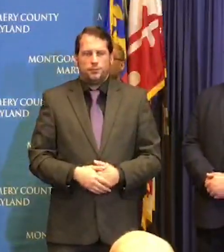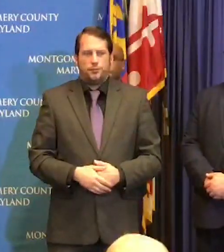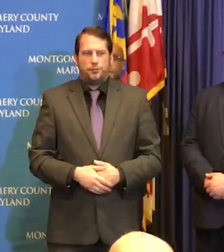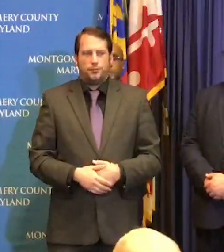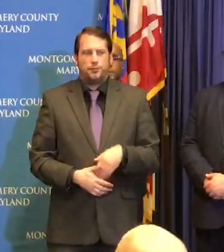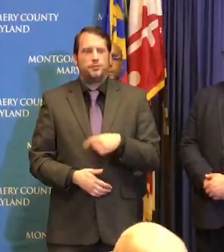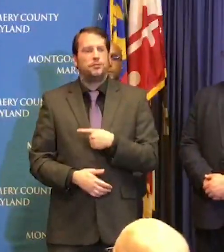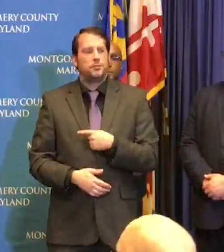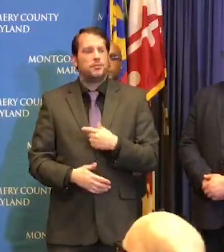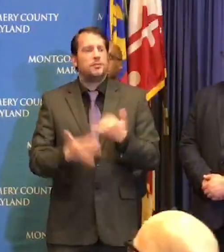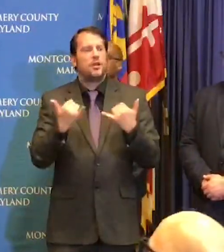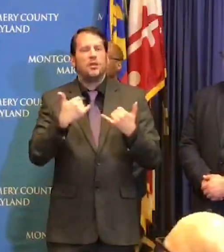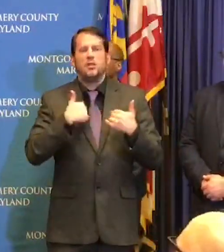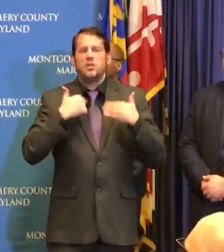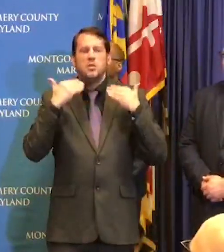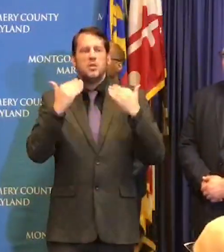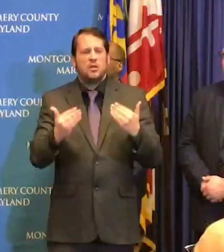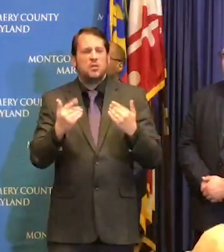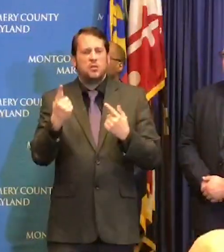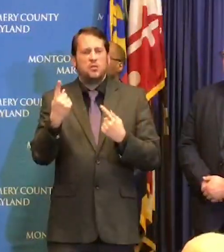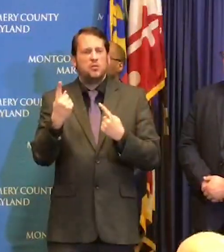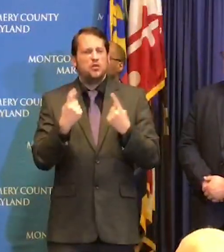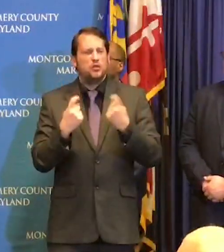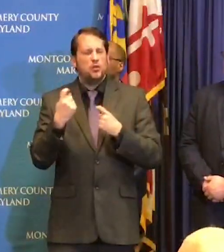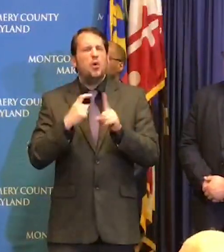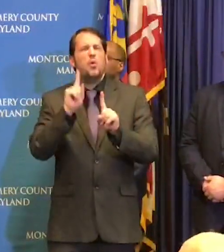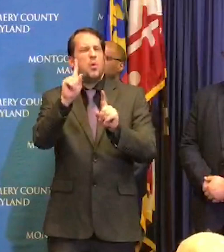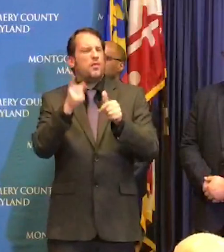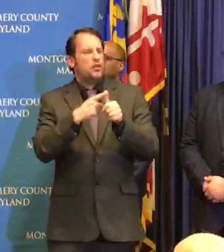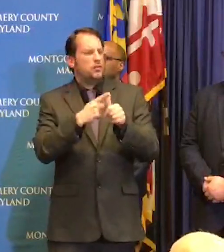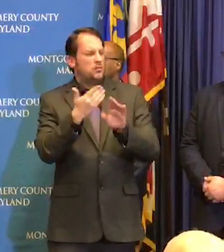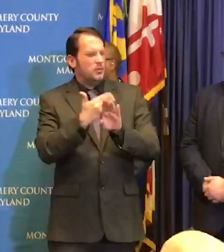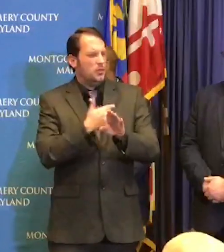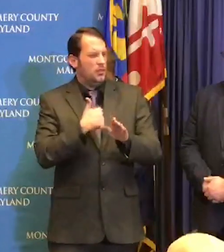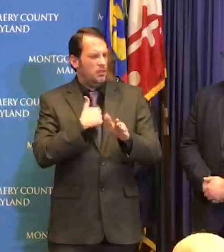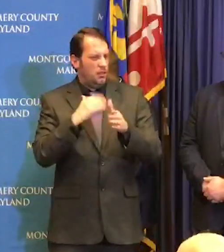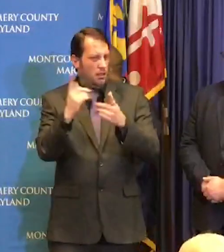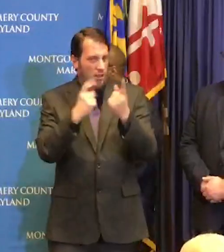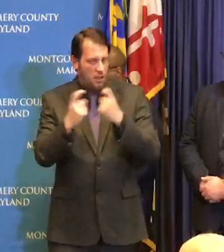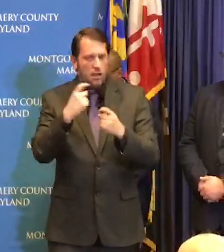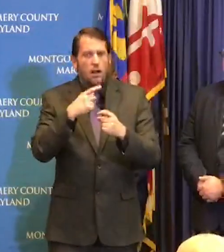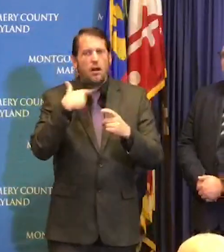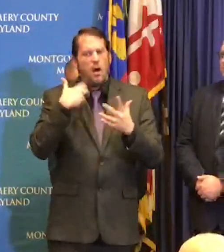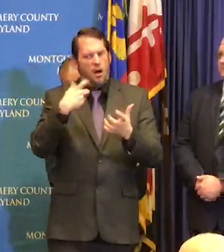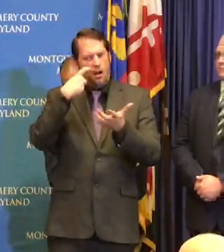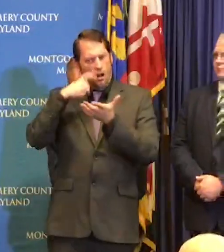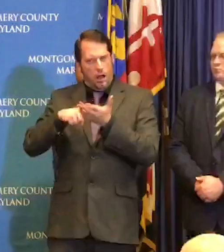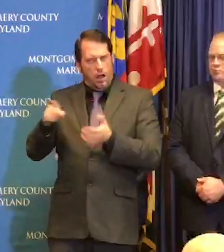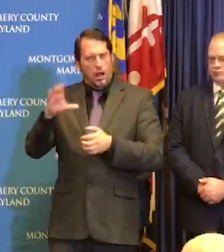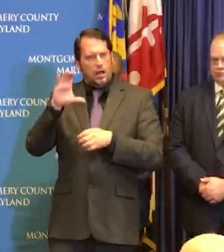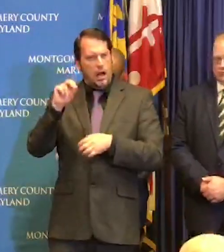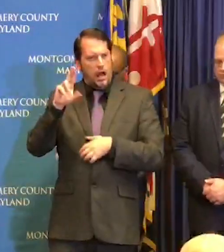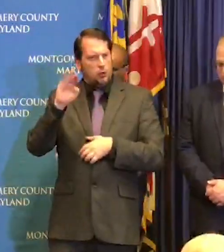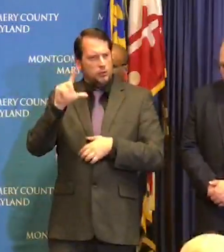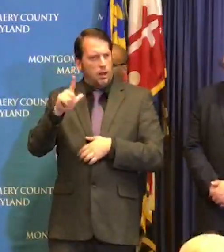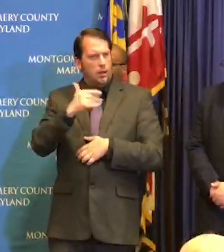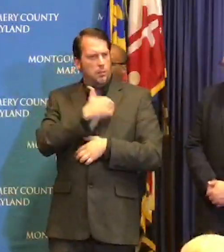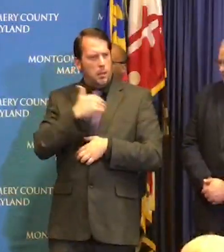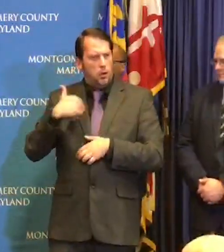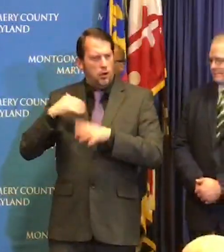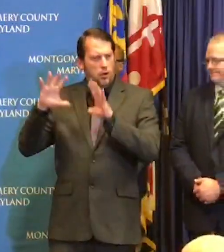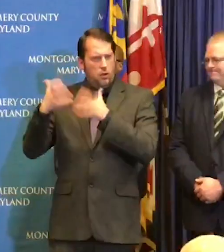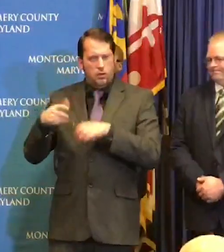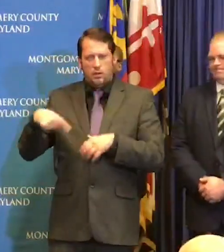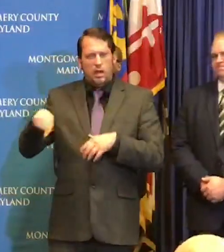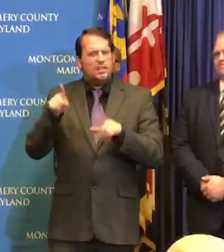couple of questions but before we do that I want to recognize our council members they are all here they were here last Friday it shows once